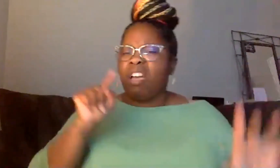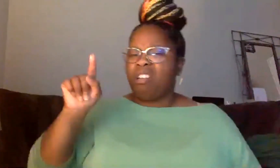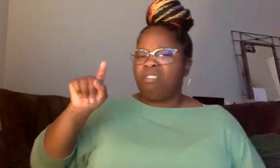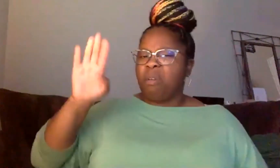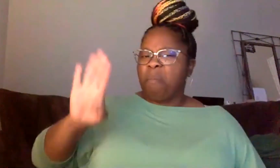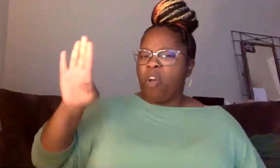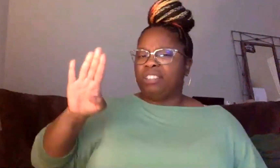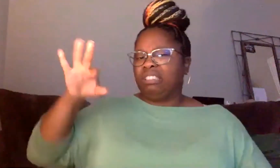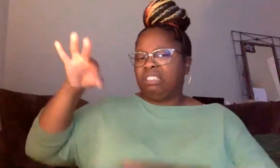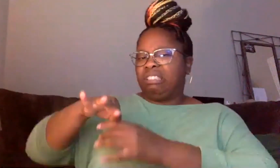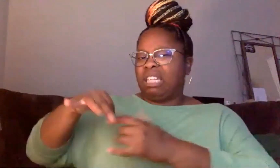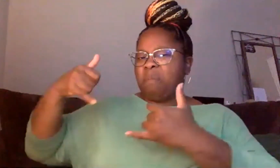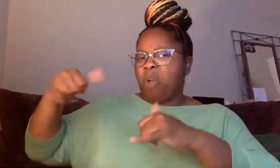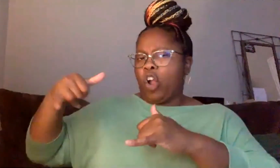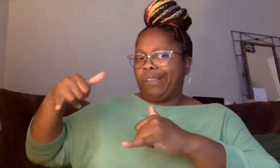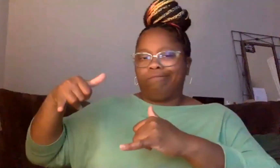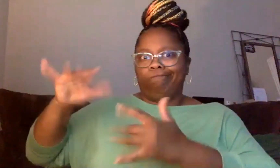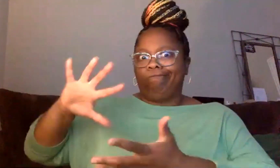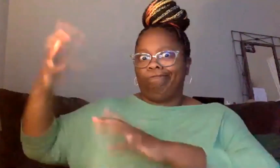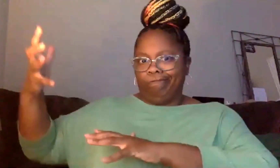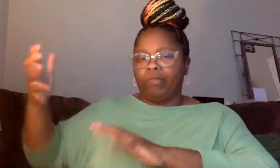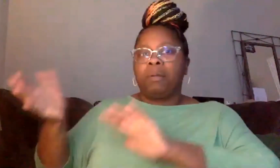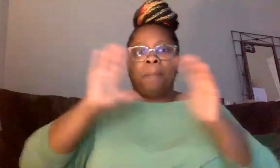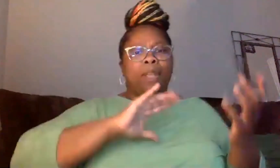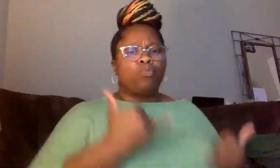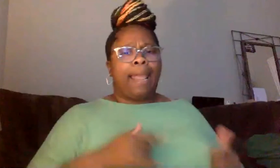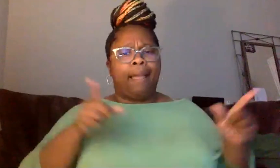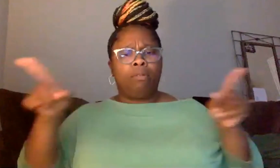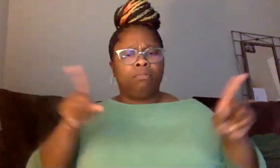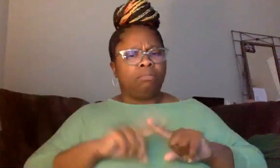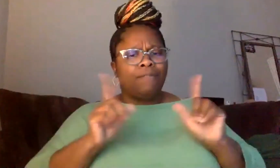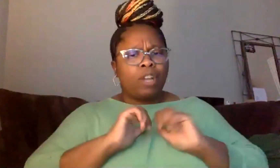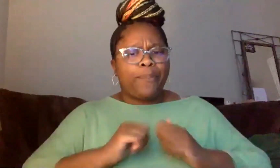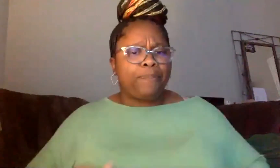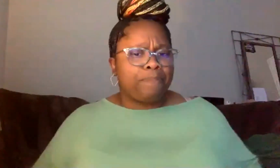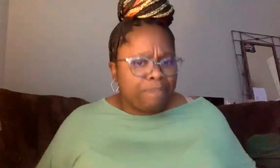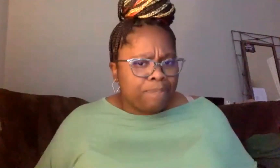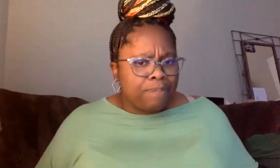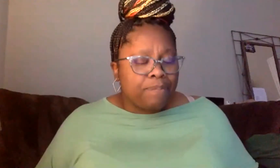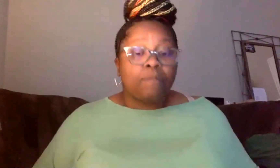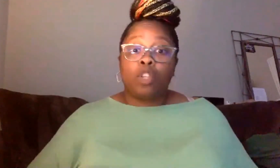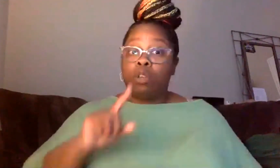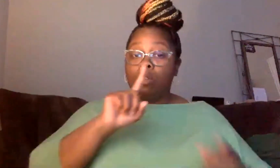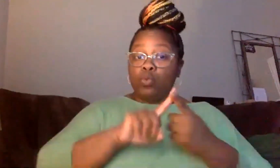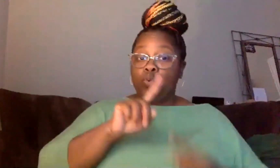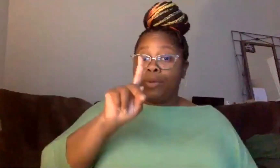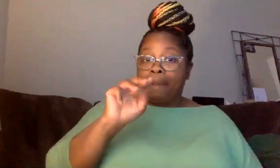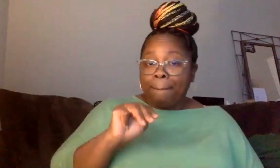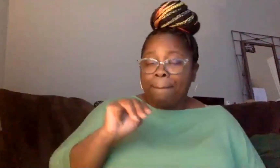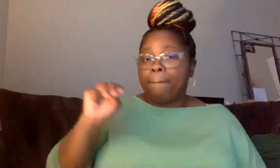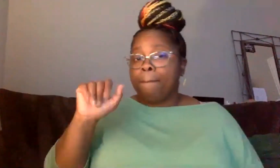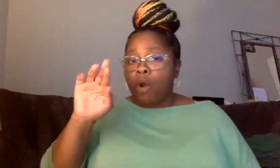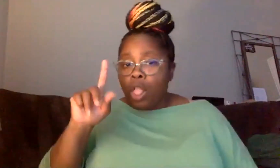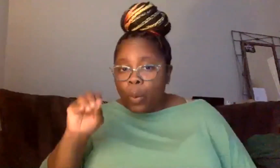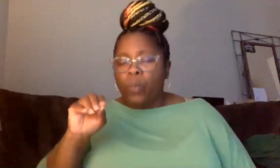This is what I would say to everybody on this call. And I really want to say this to Marlo and the college students on this call, Cameron. This is very